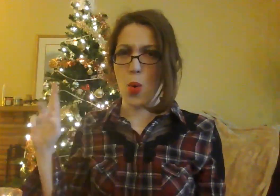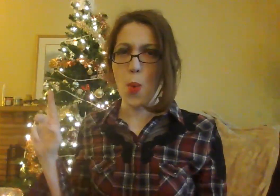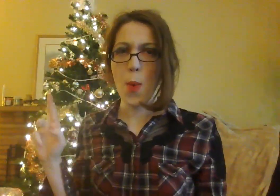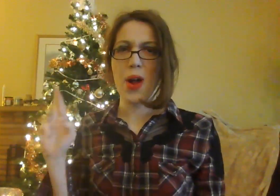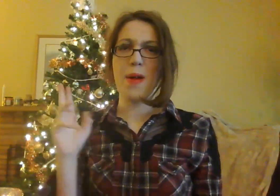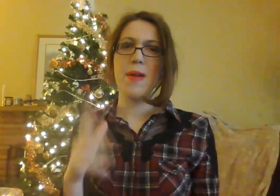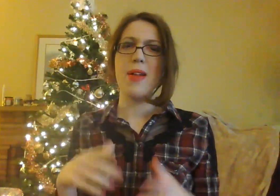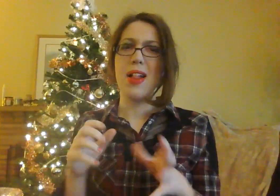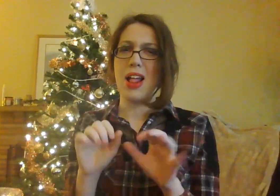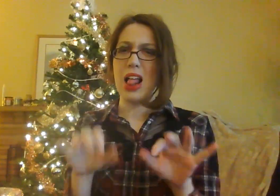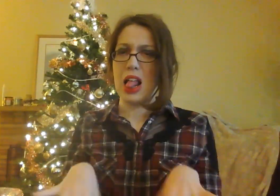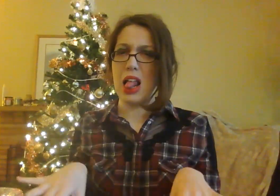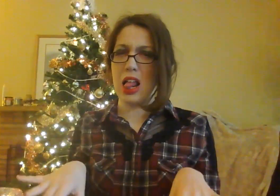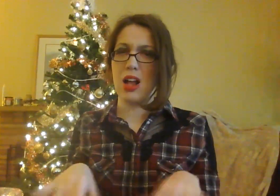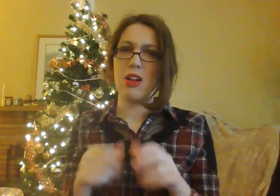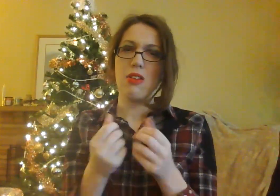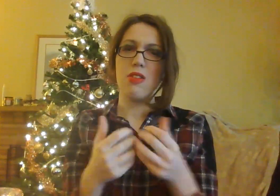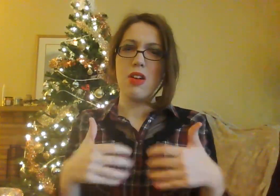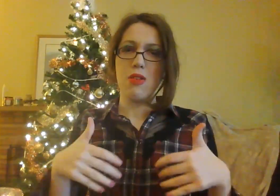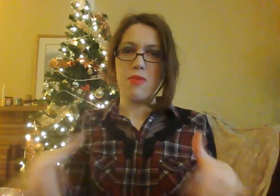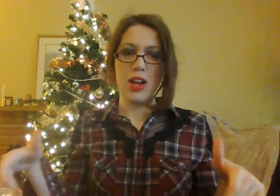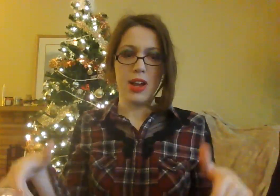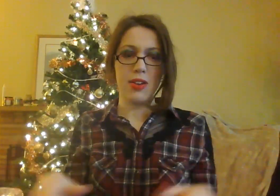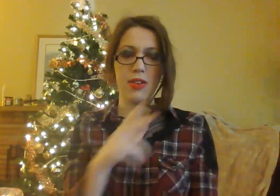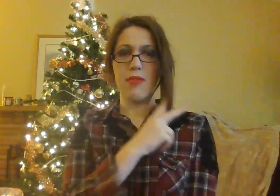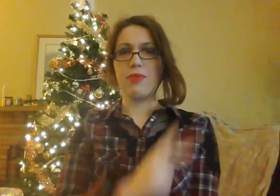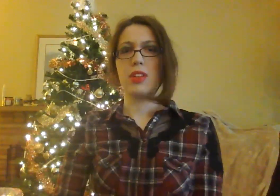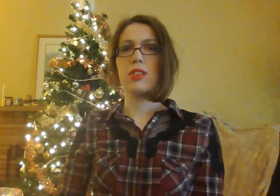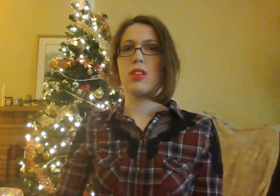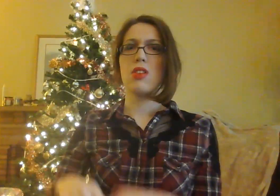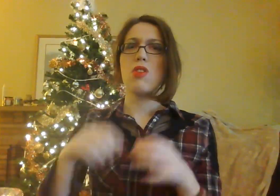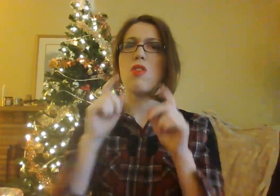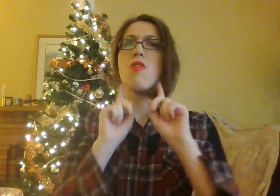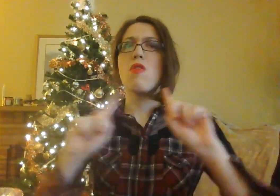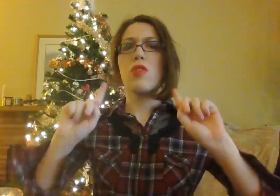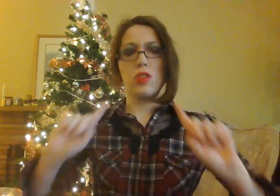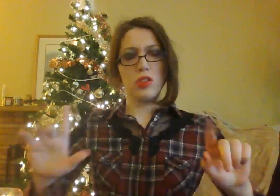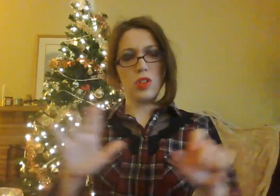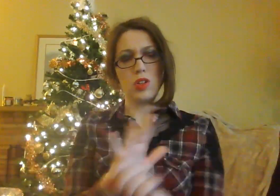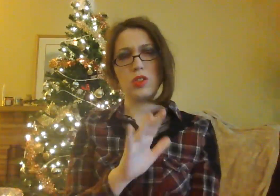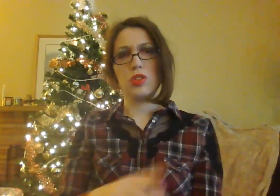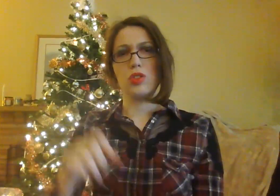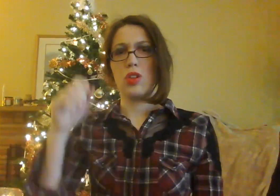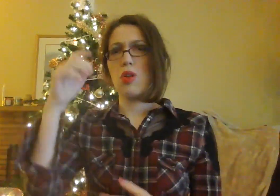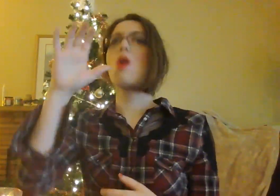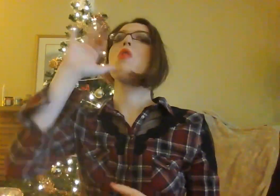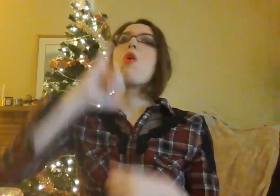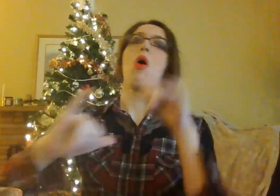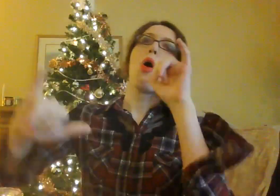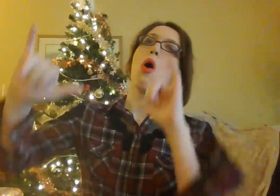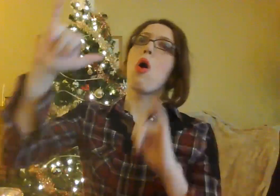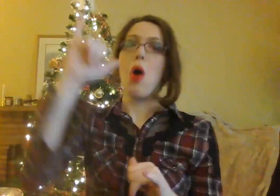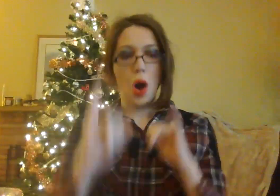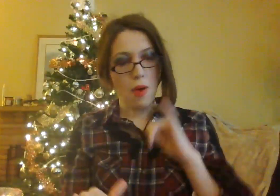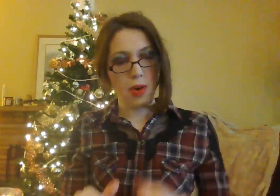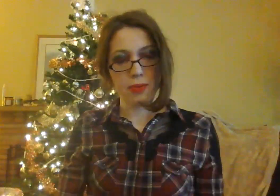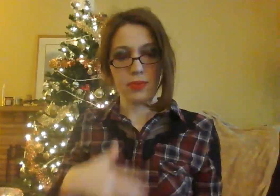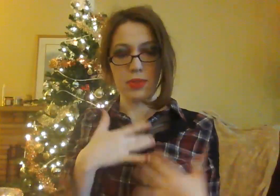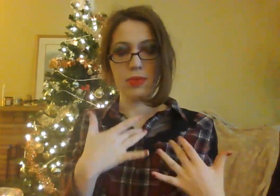Grinch. You're the king of sinful socks. Your hearts are dead,